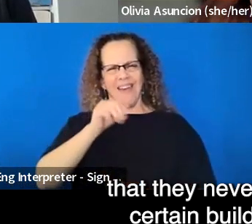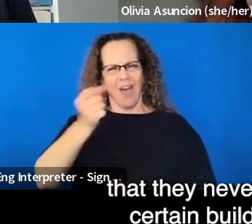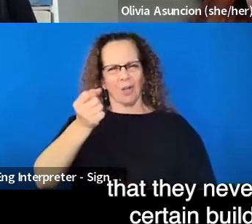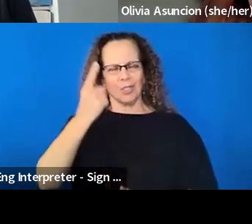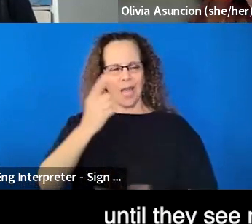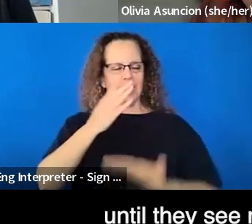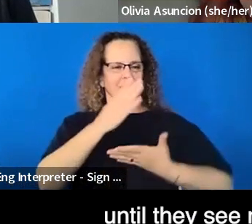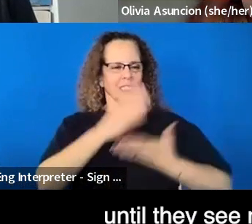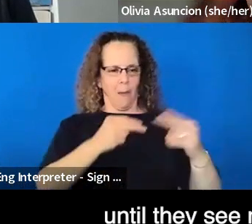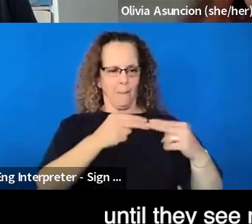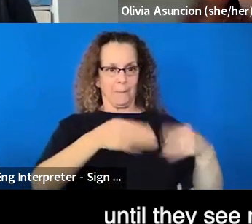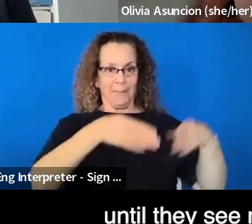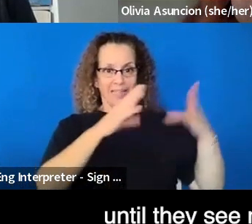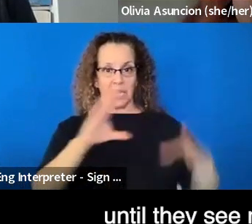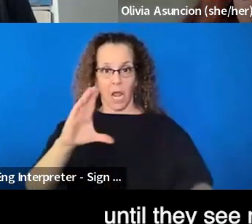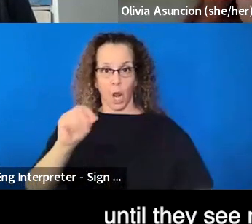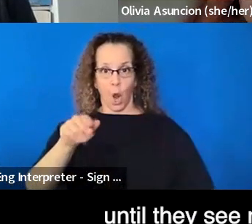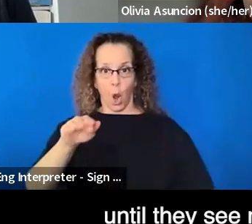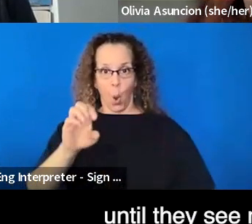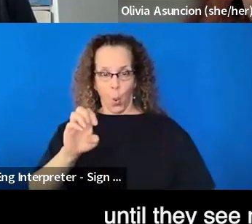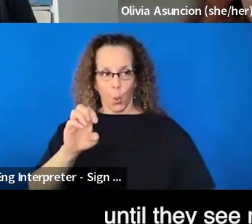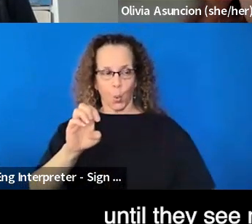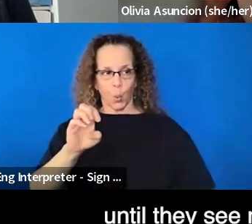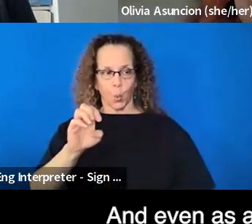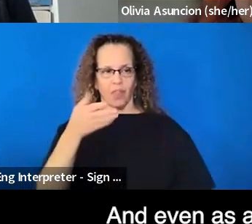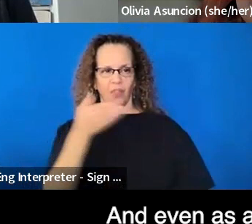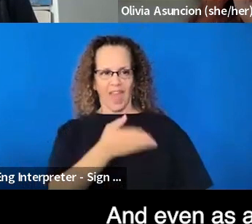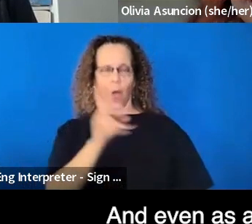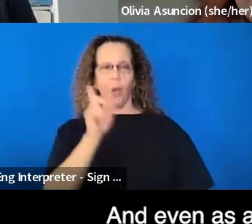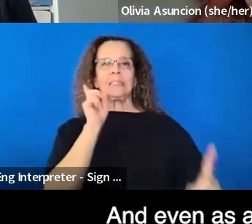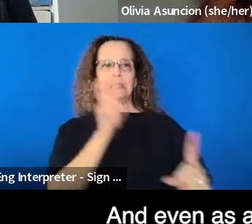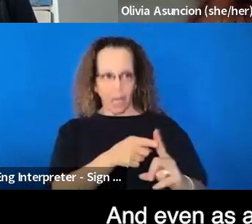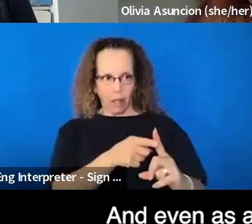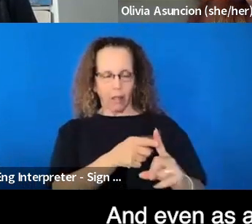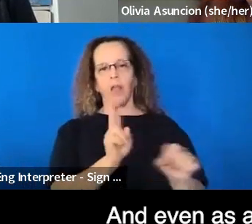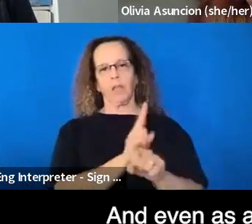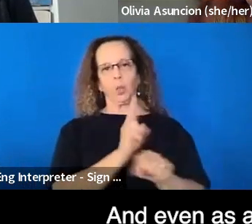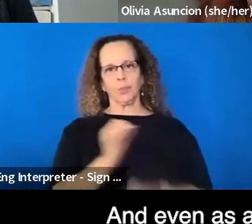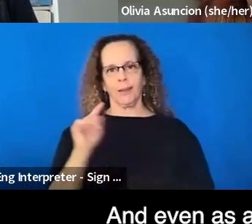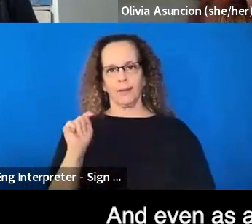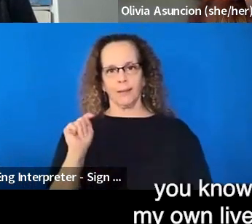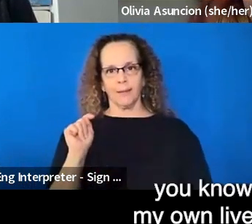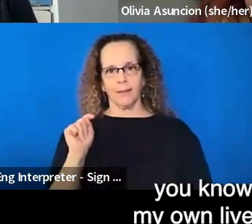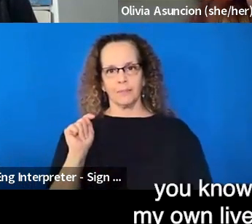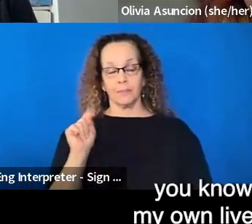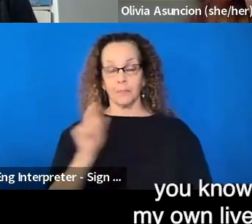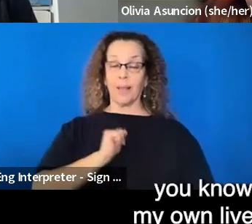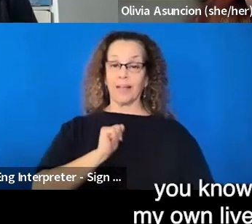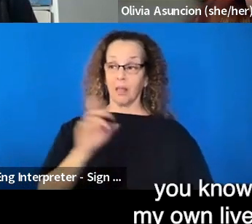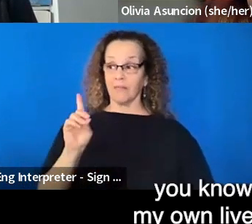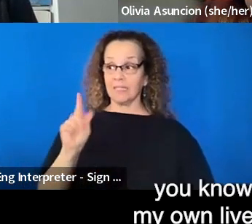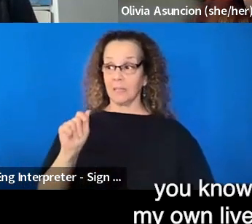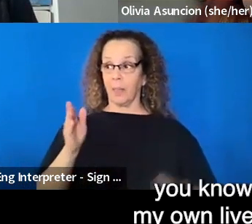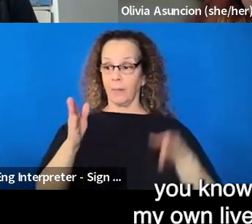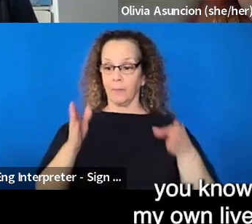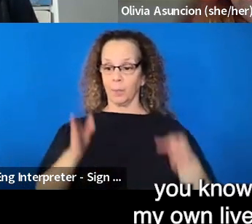exist until they see me interact with it. And even as a disabled person, you know, all I know